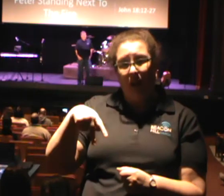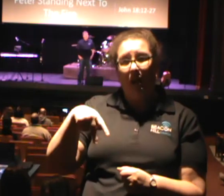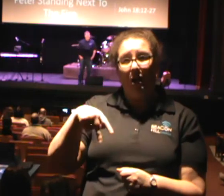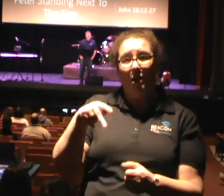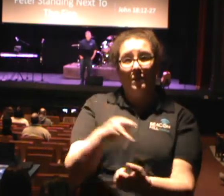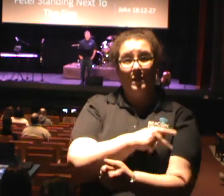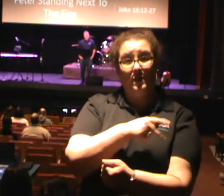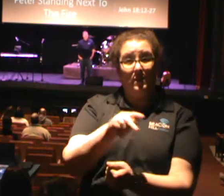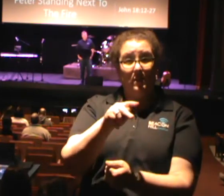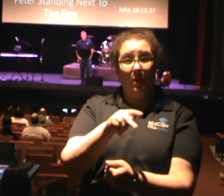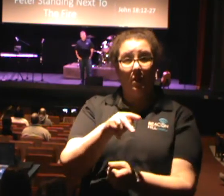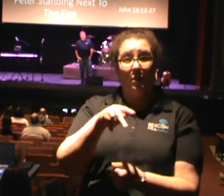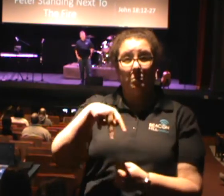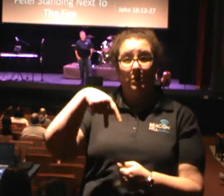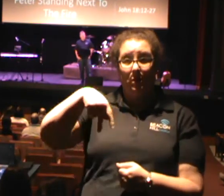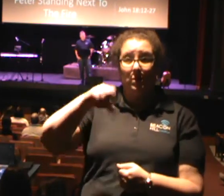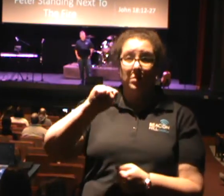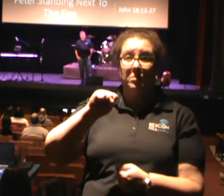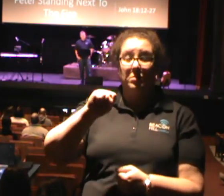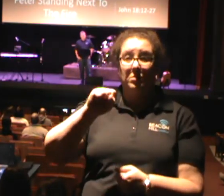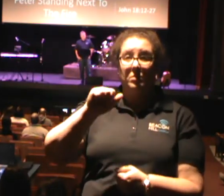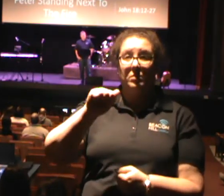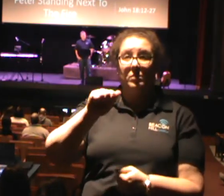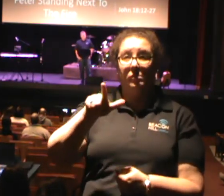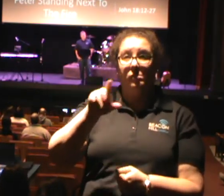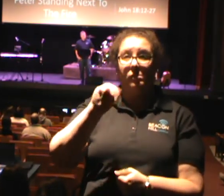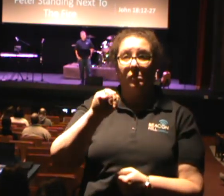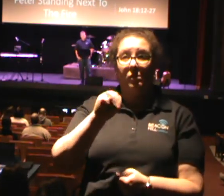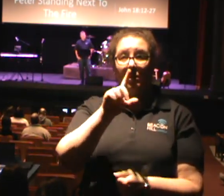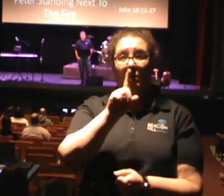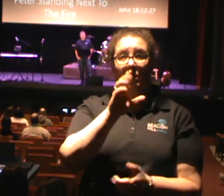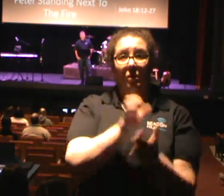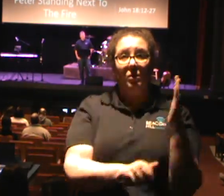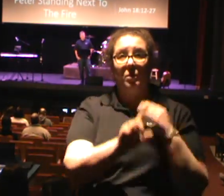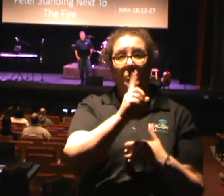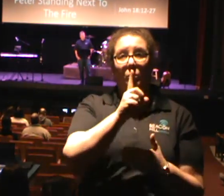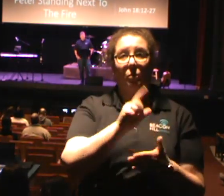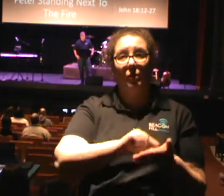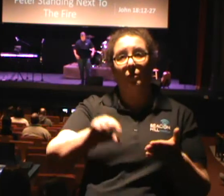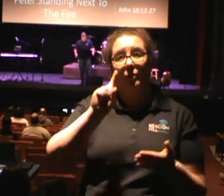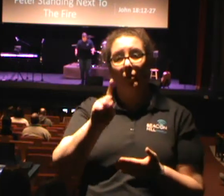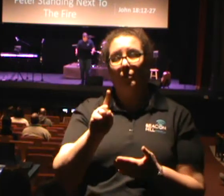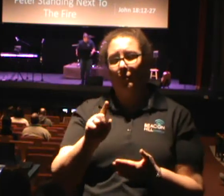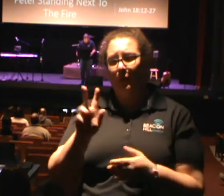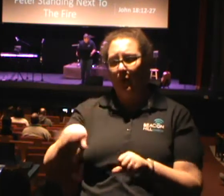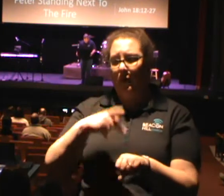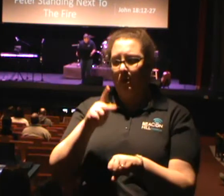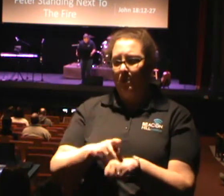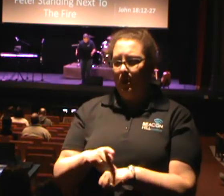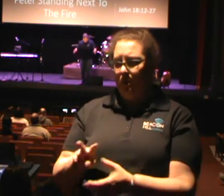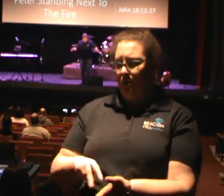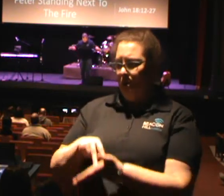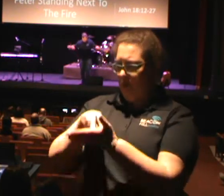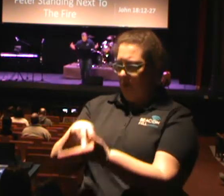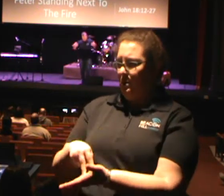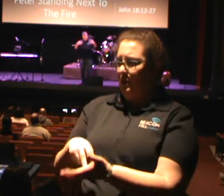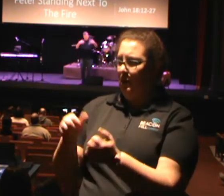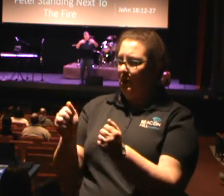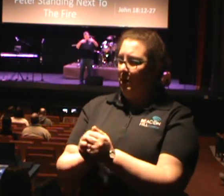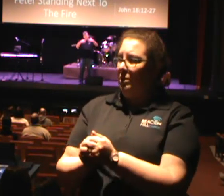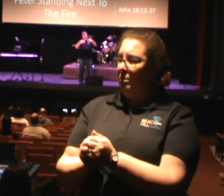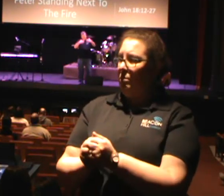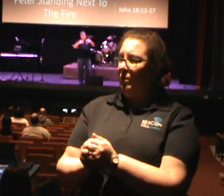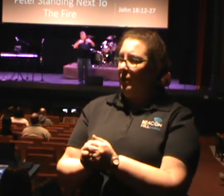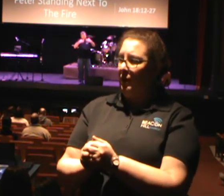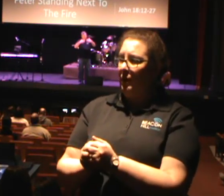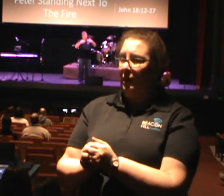counsel of the ungodly. Peter here is standing with the ungodly. He is standing like